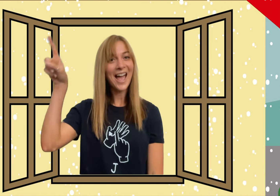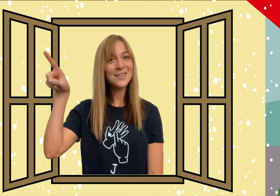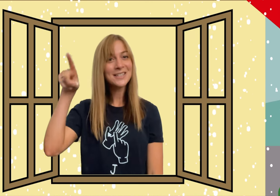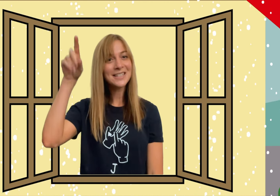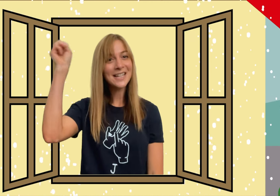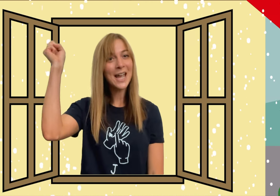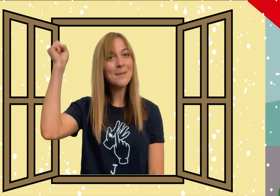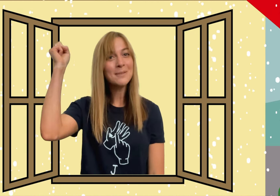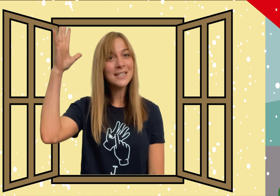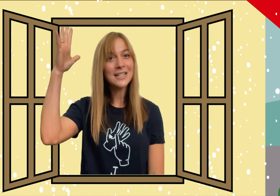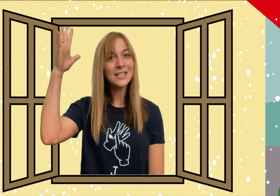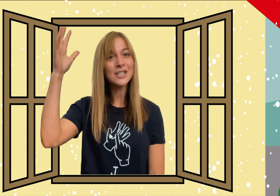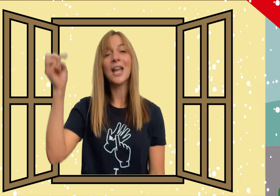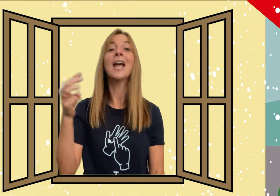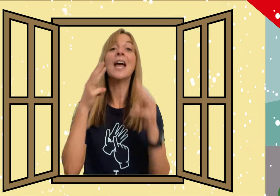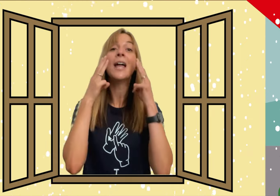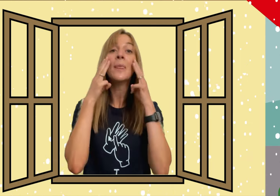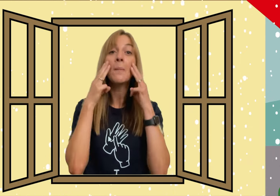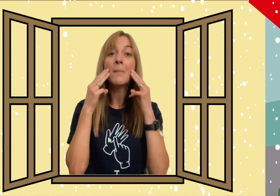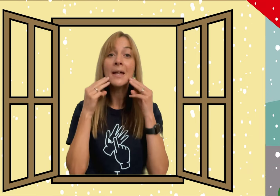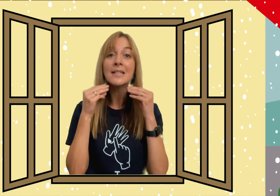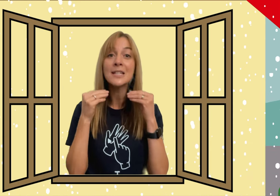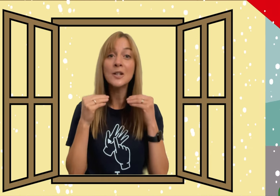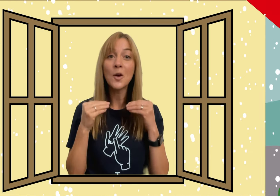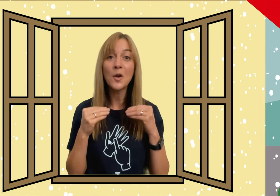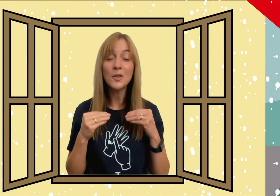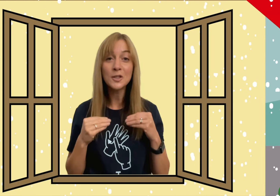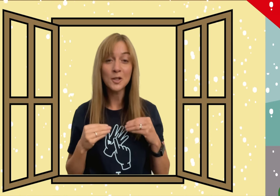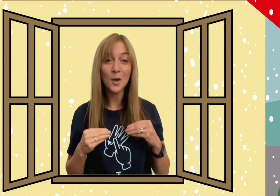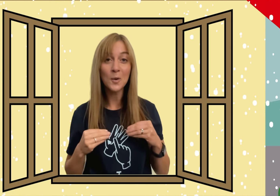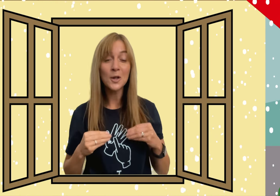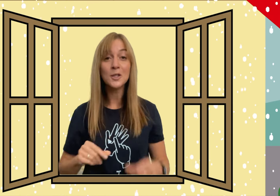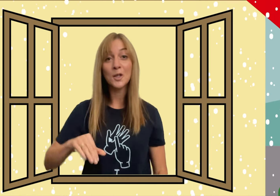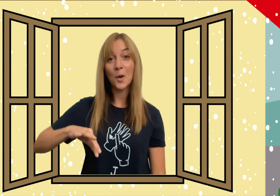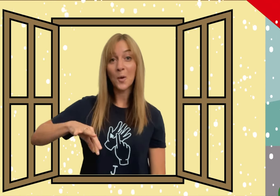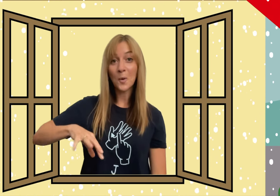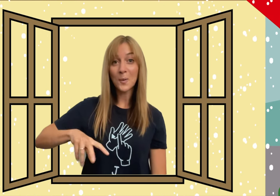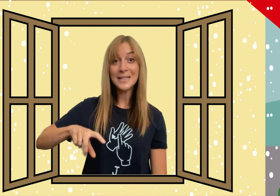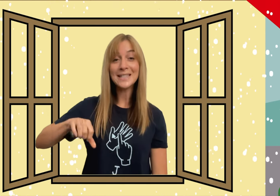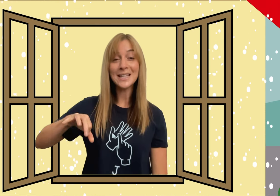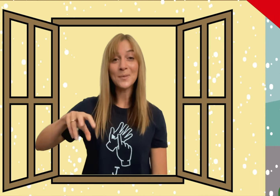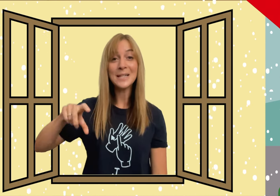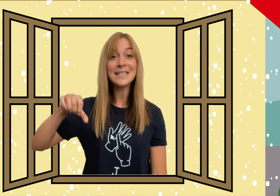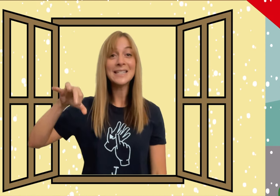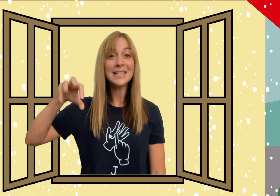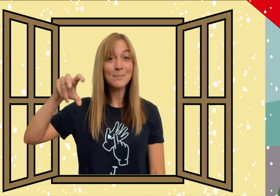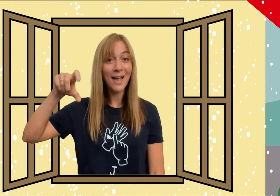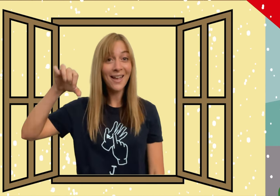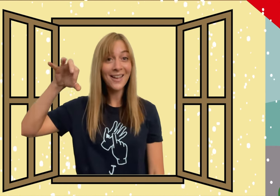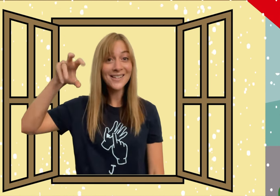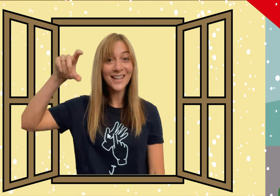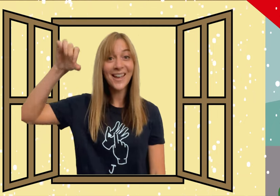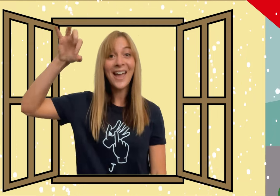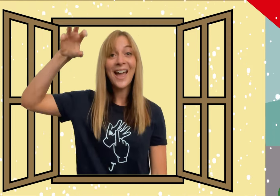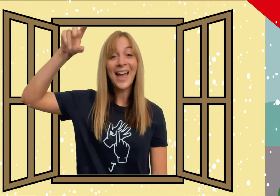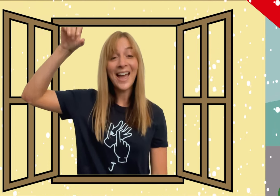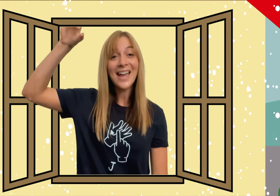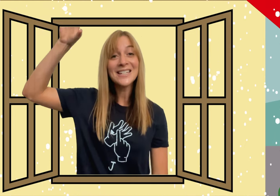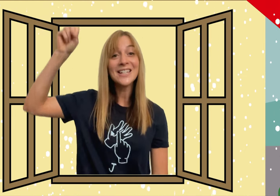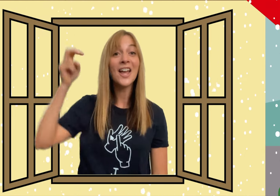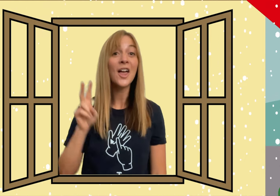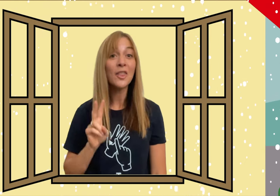Out came the sunshine and melted all the snow So Wincy Wincy Spider